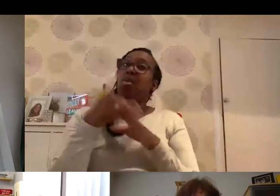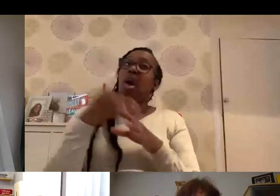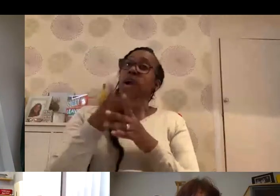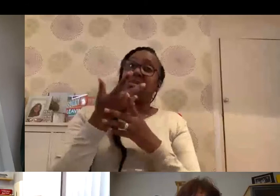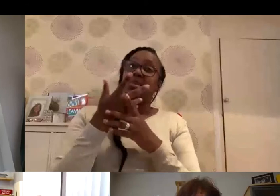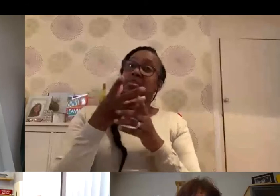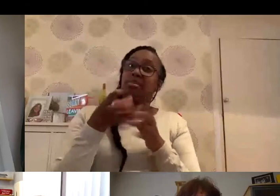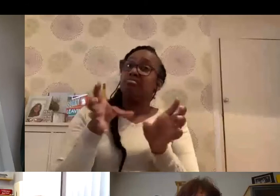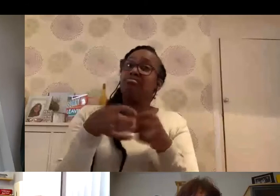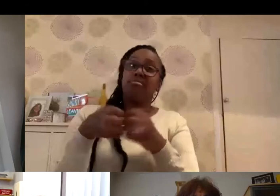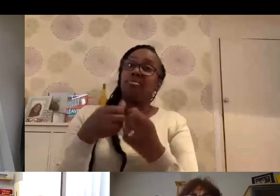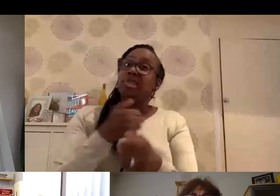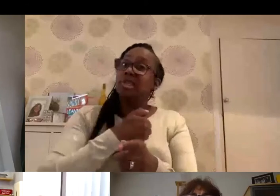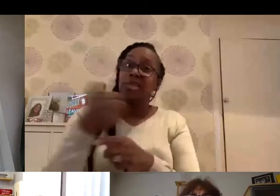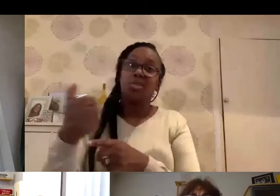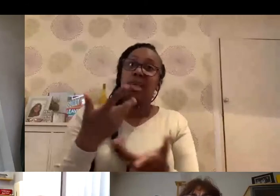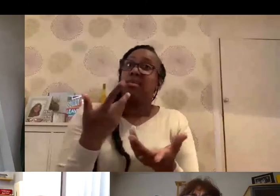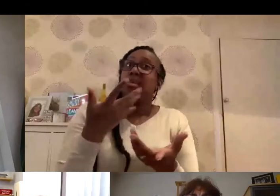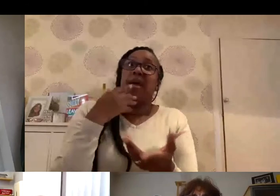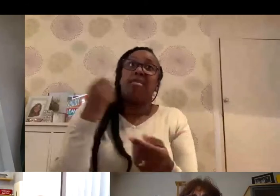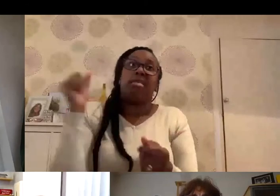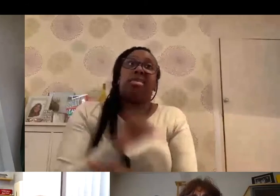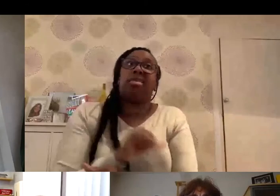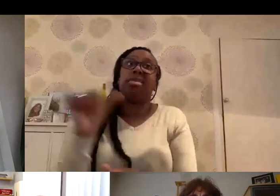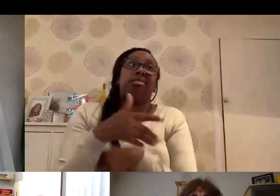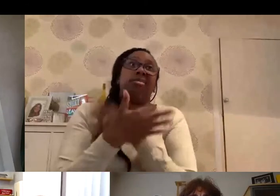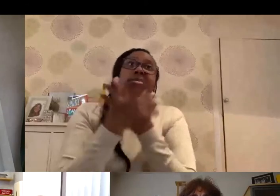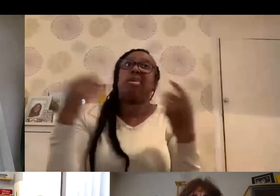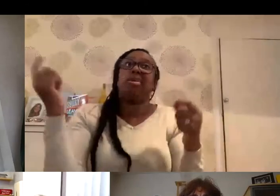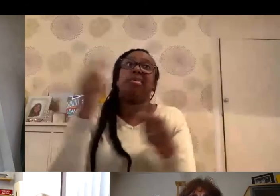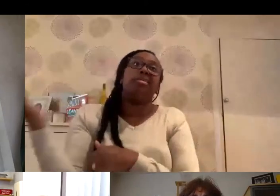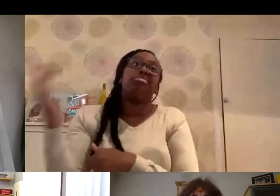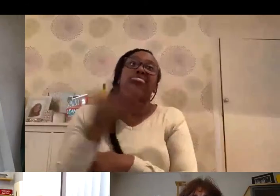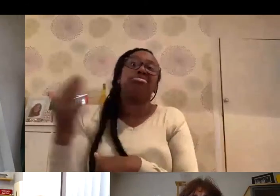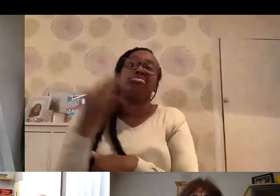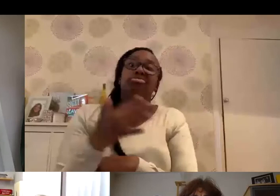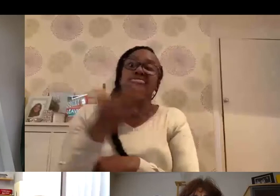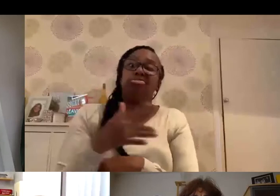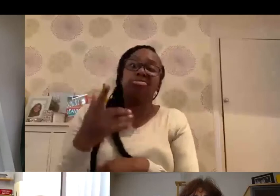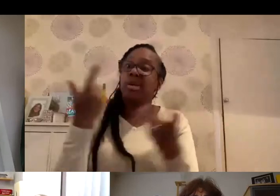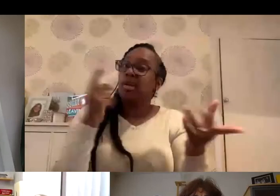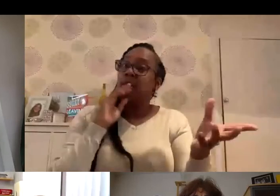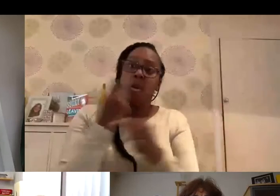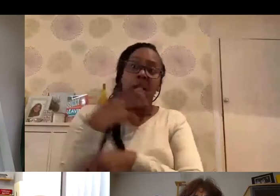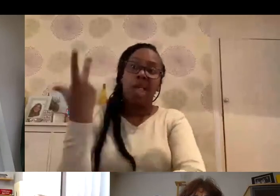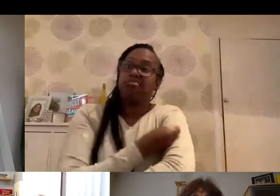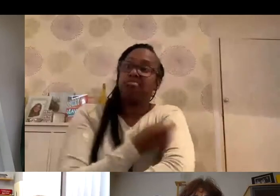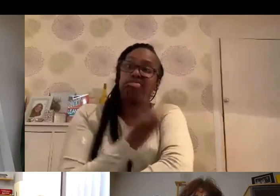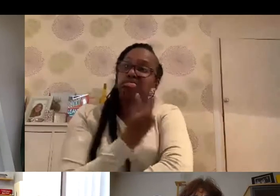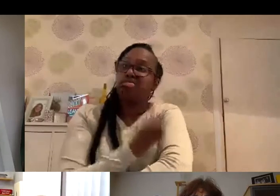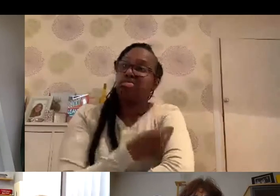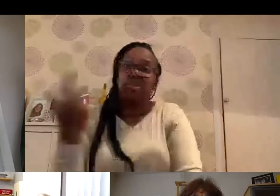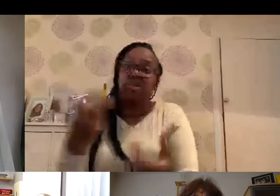weeks, we've had thousands of patients who've come through all of who have allergies to all manner of things. They've all had the Pfizer vaccine and